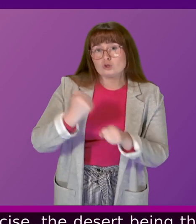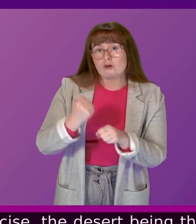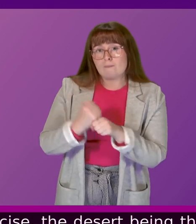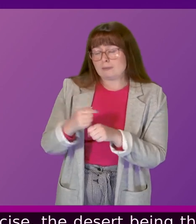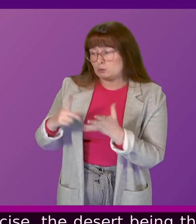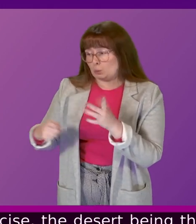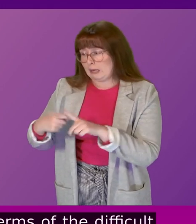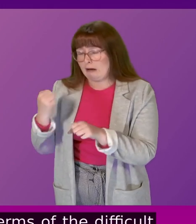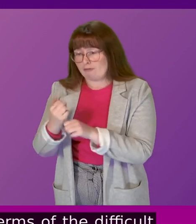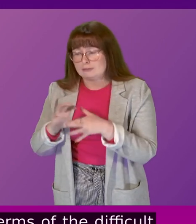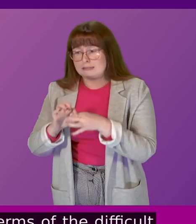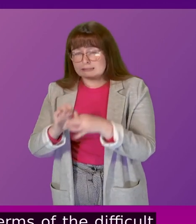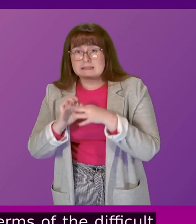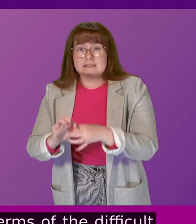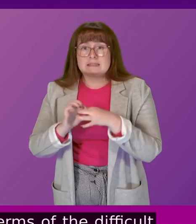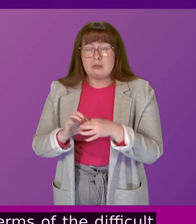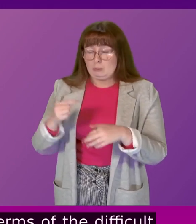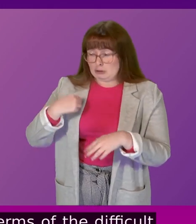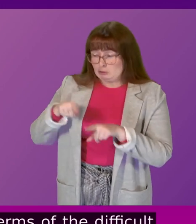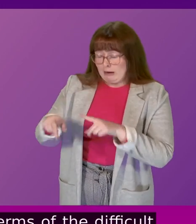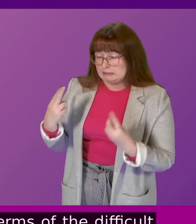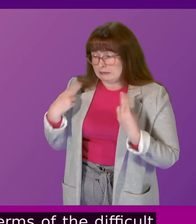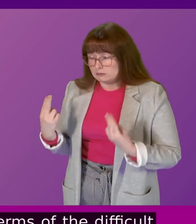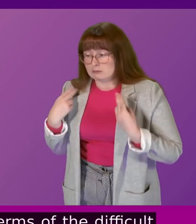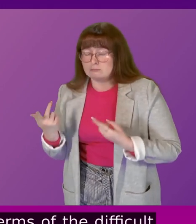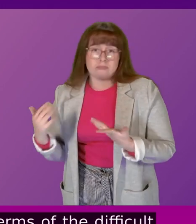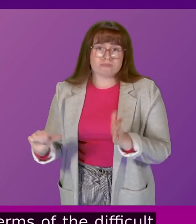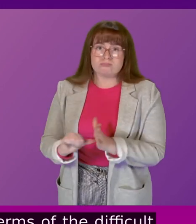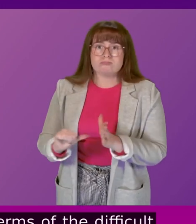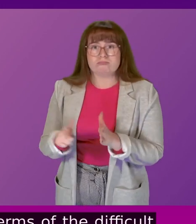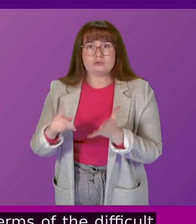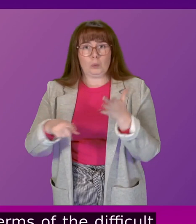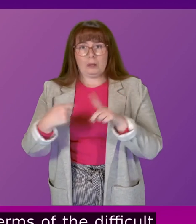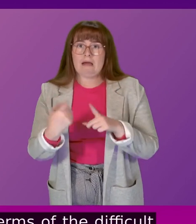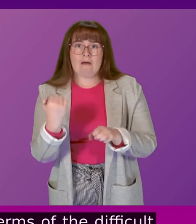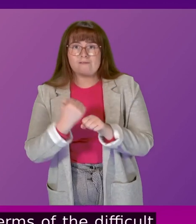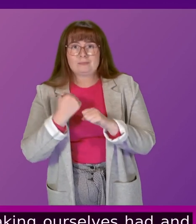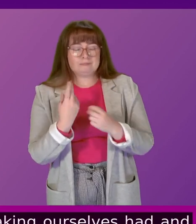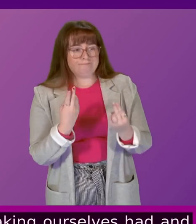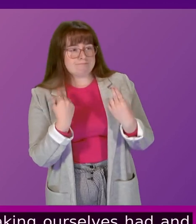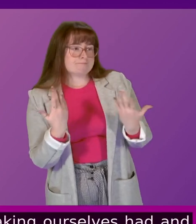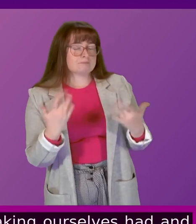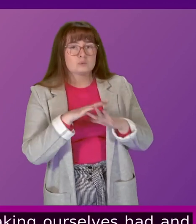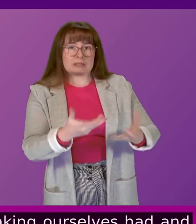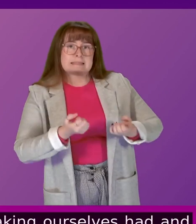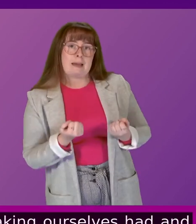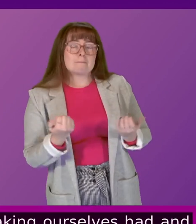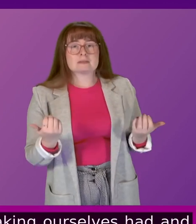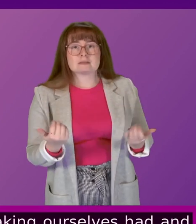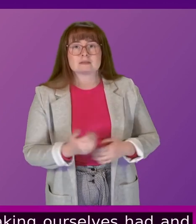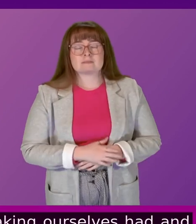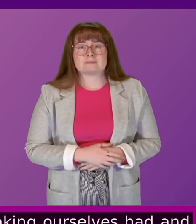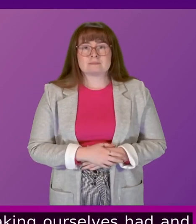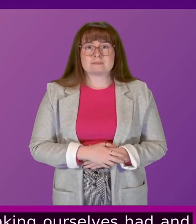making ourselves heard and getting them to take on board the needs of of Scotland's public